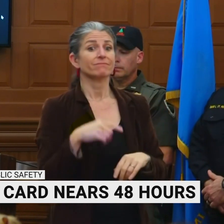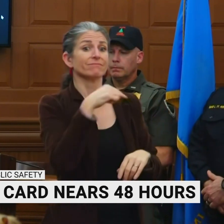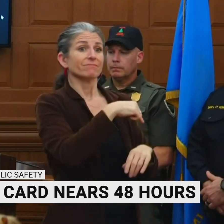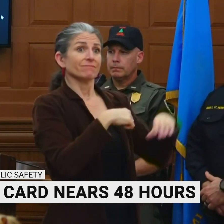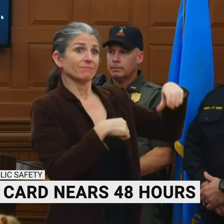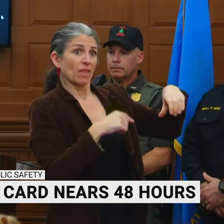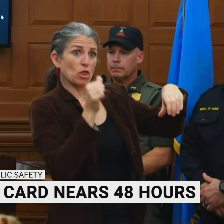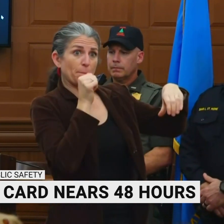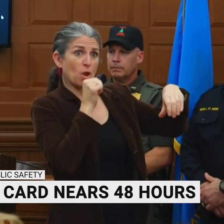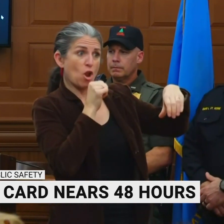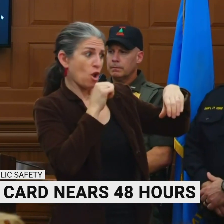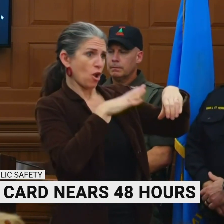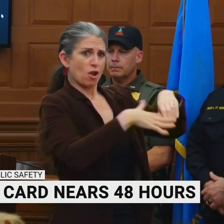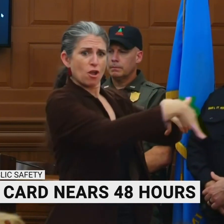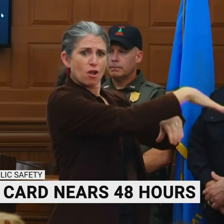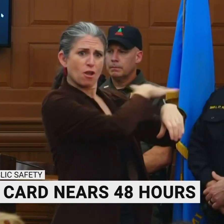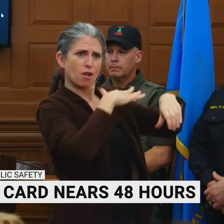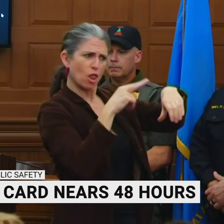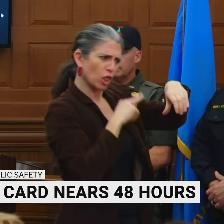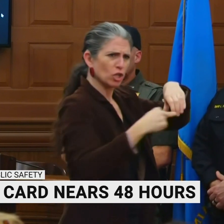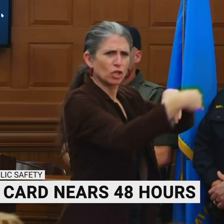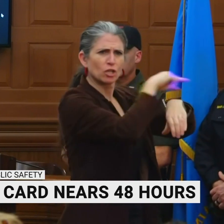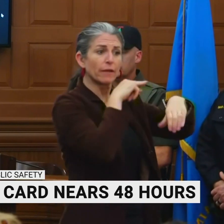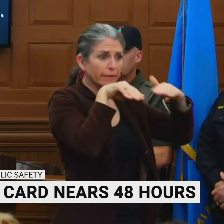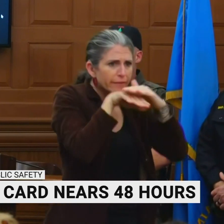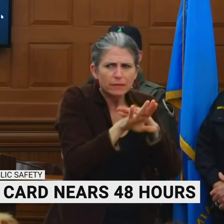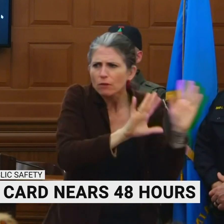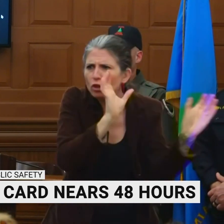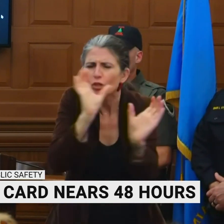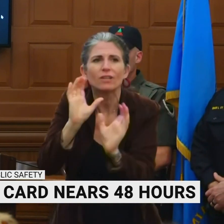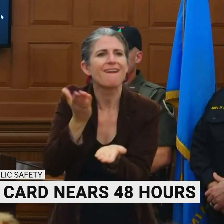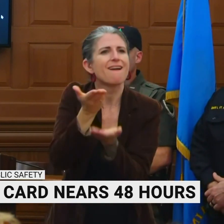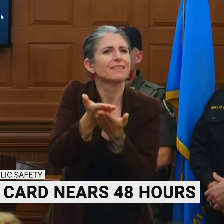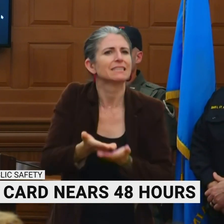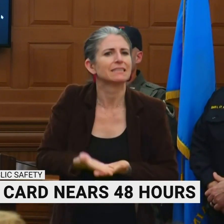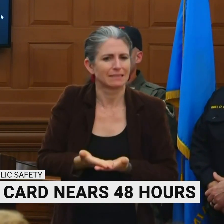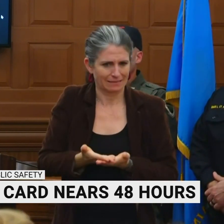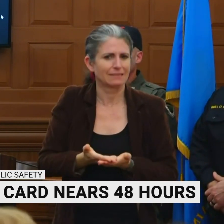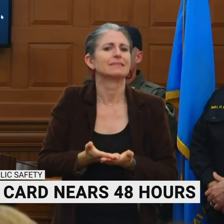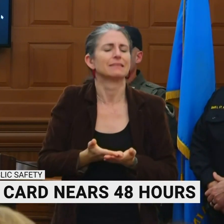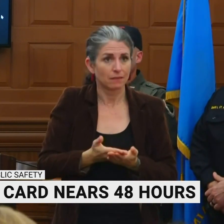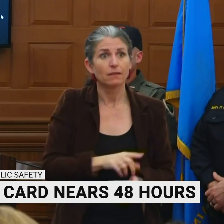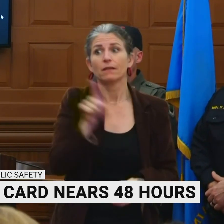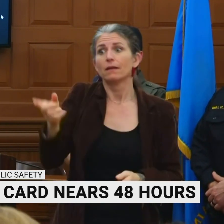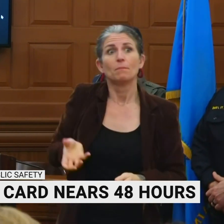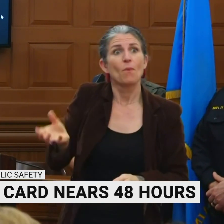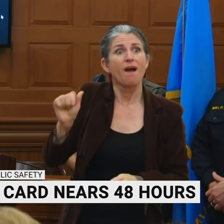They did check those wood lines. They may be back in there tomorrow as well. But that is progressing, as expected.